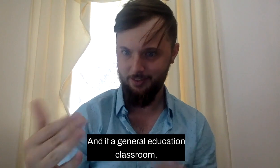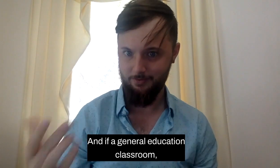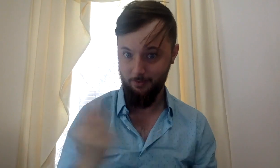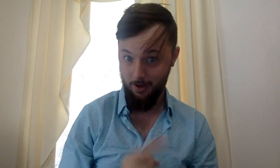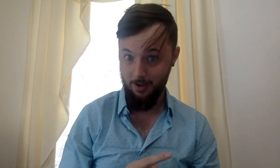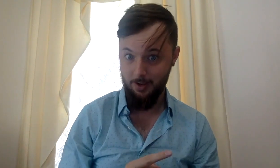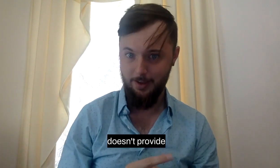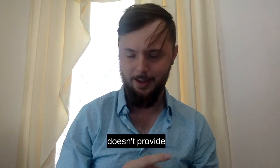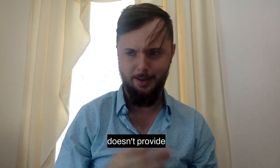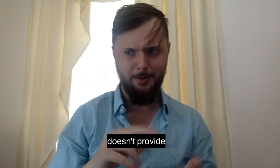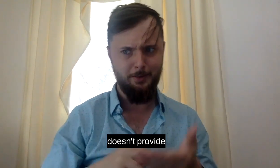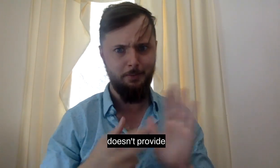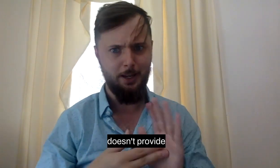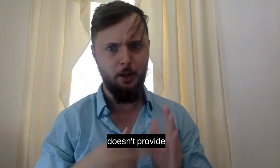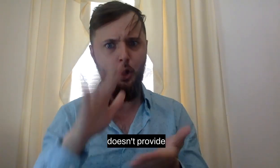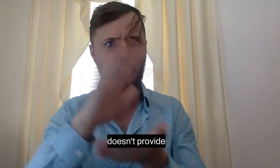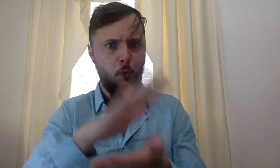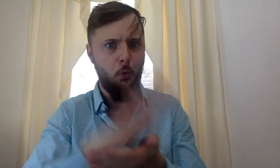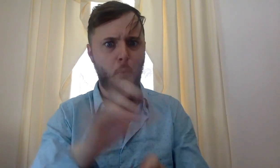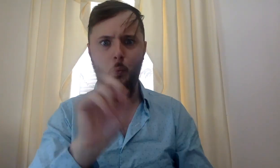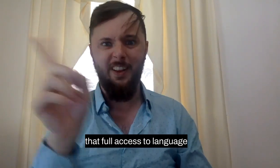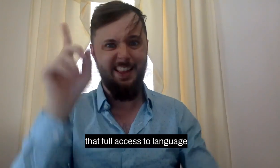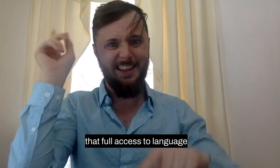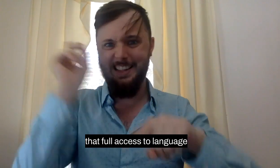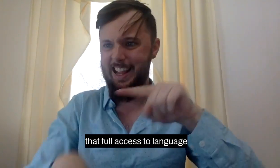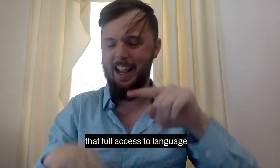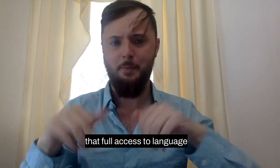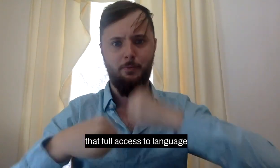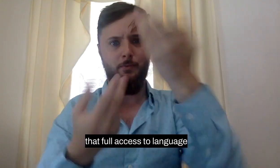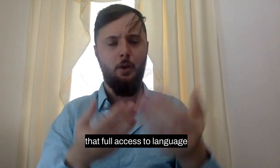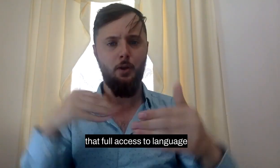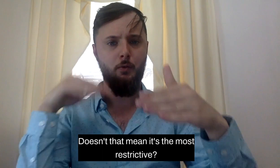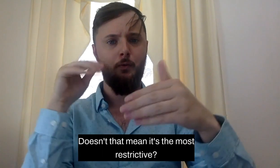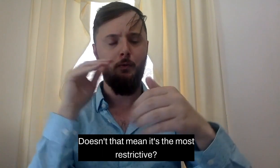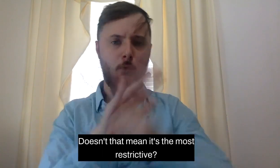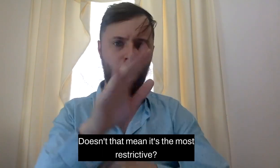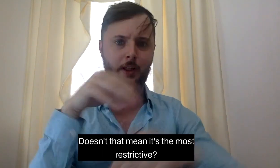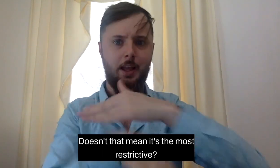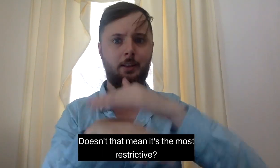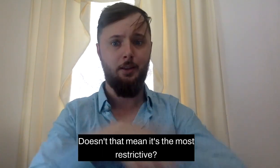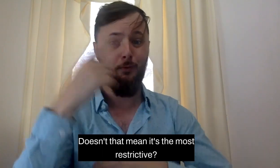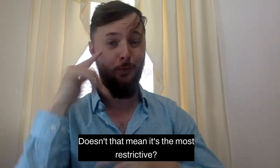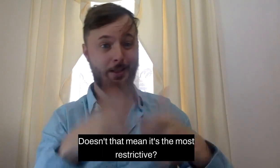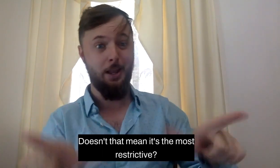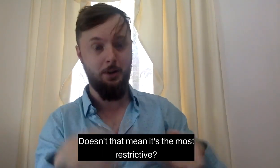doesn't provide that full access to language, doesn't that mean it's the most restrictive?